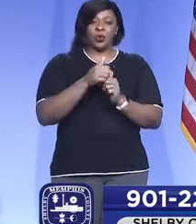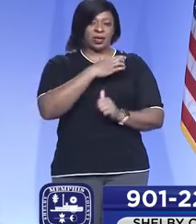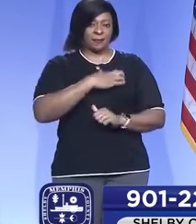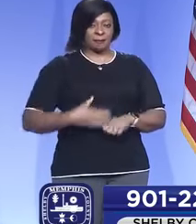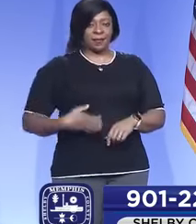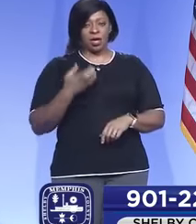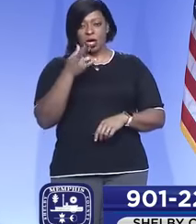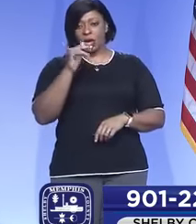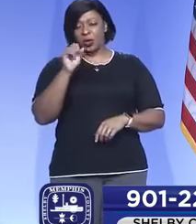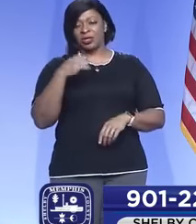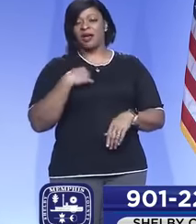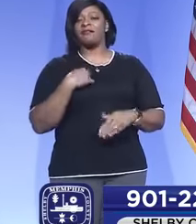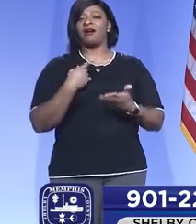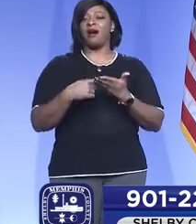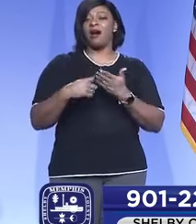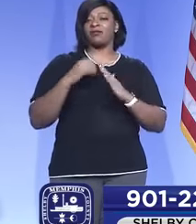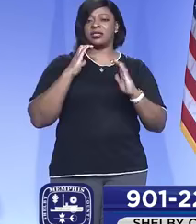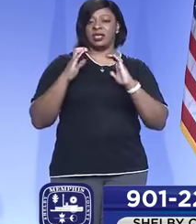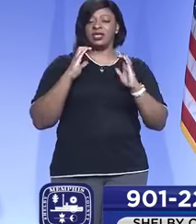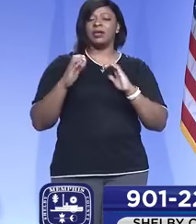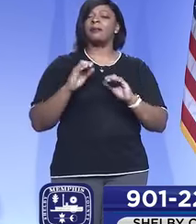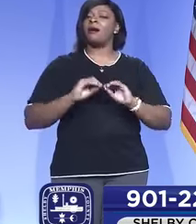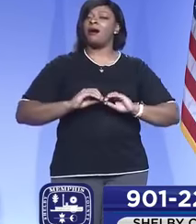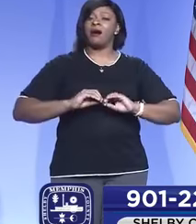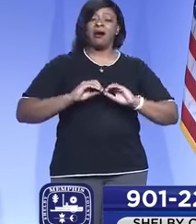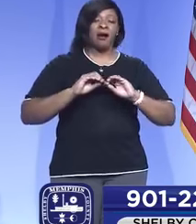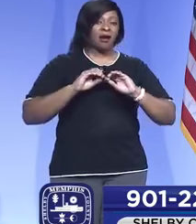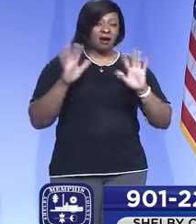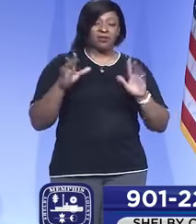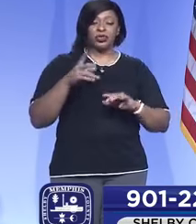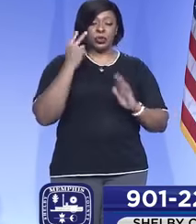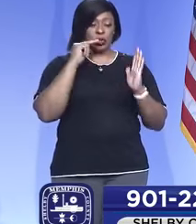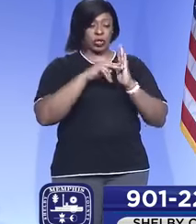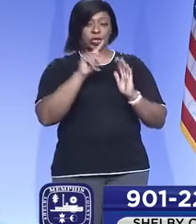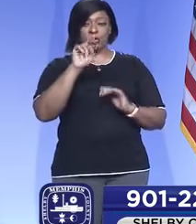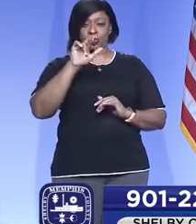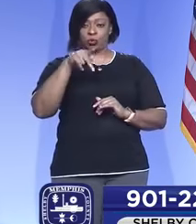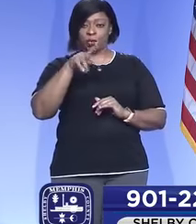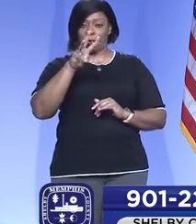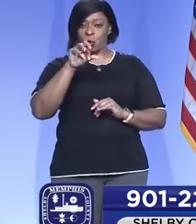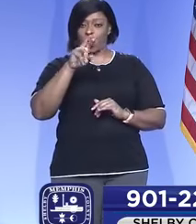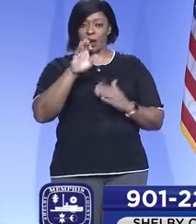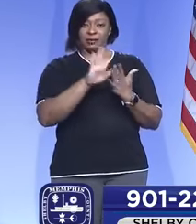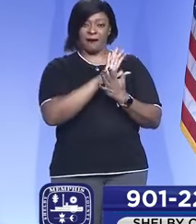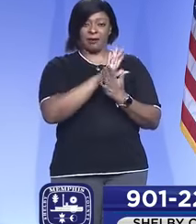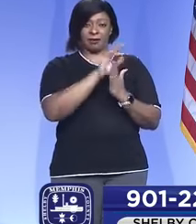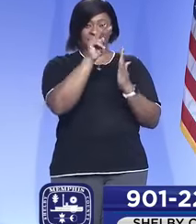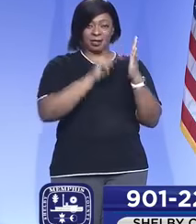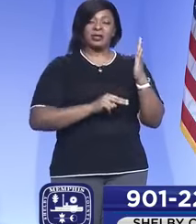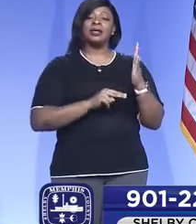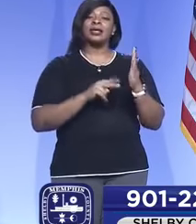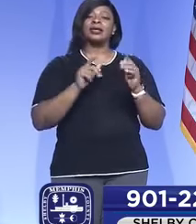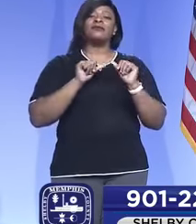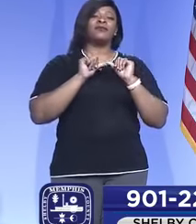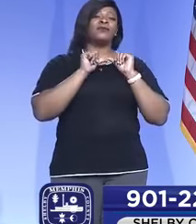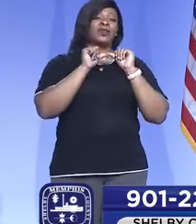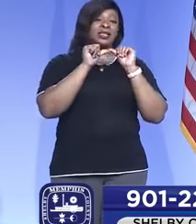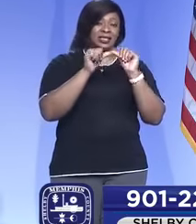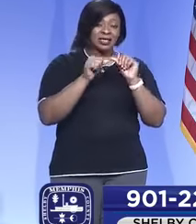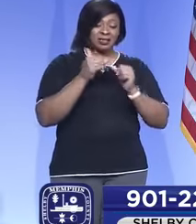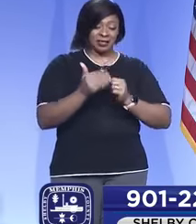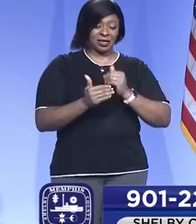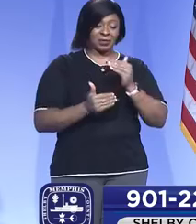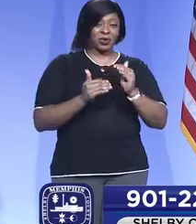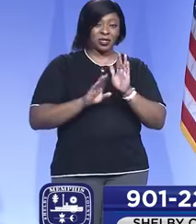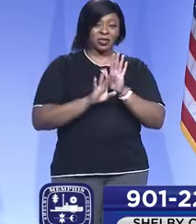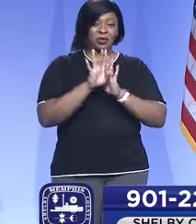Harris and have conversation. But ultimately, if you look at the tripwires document, if we continue in the same direction, we will have